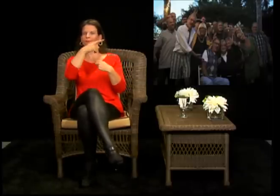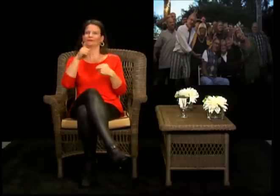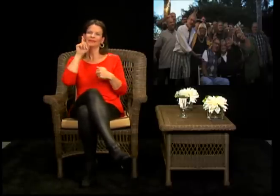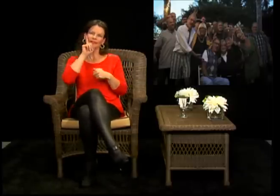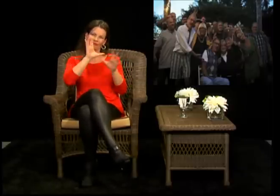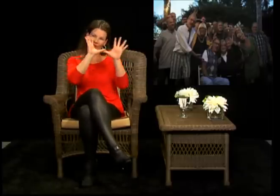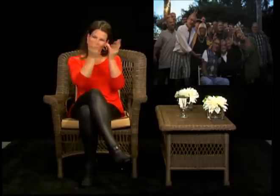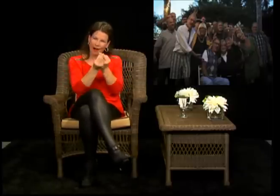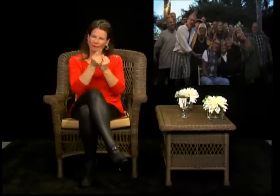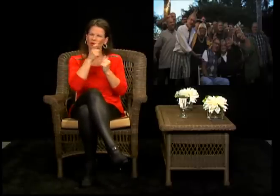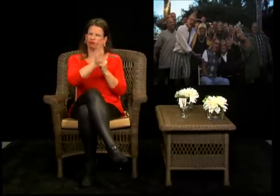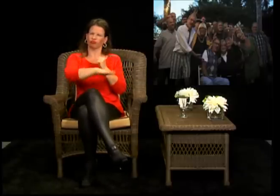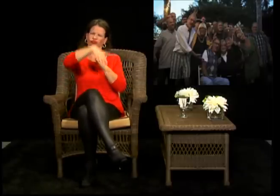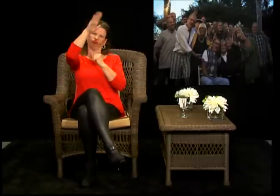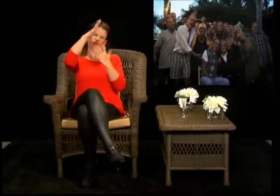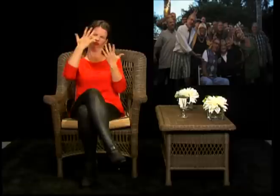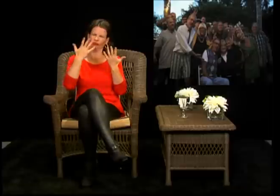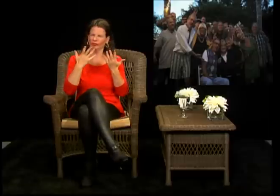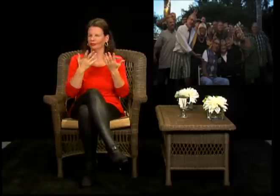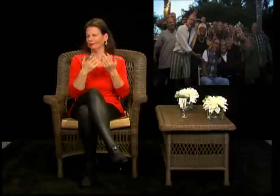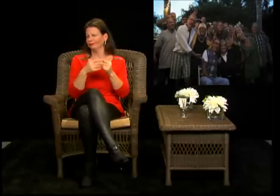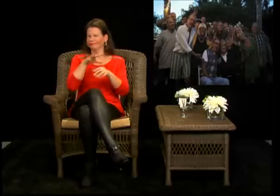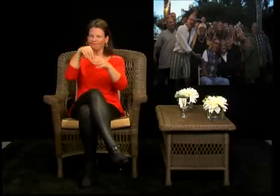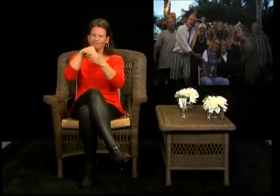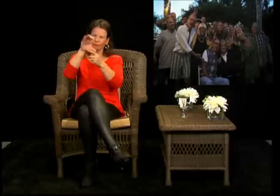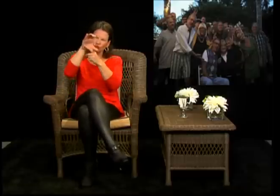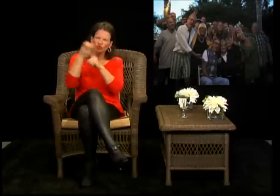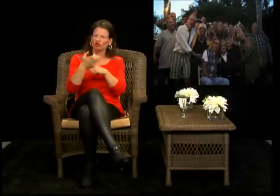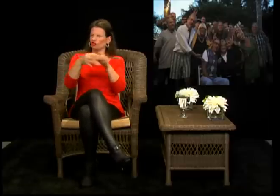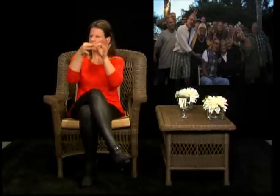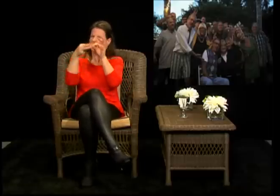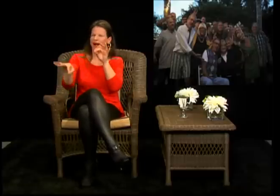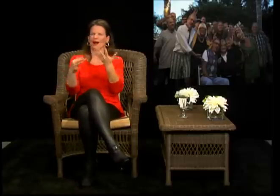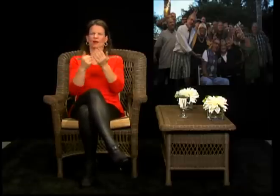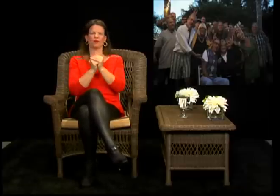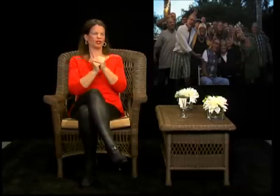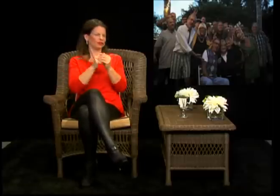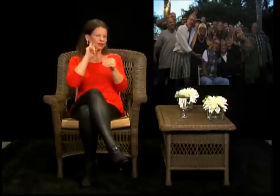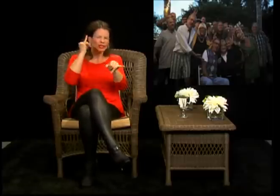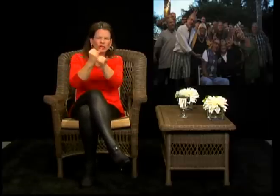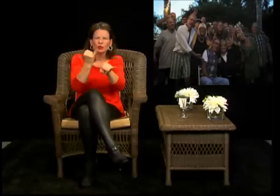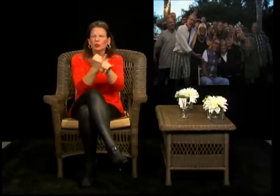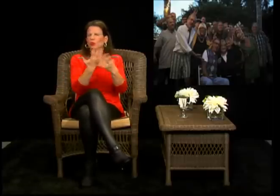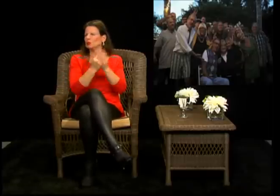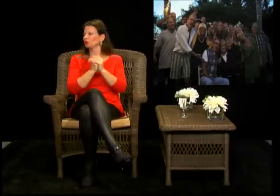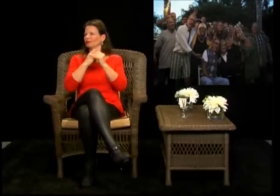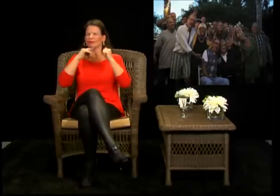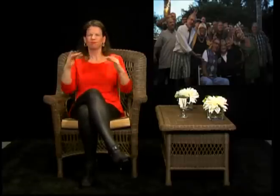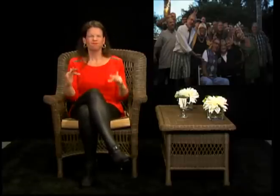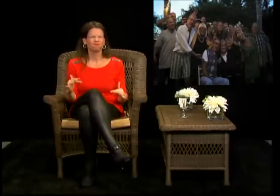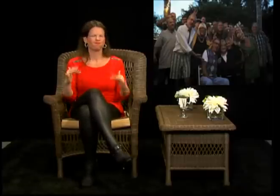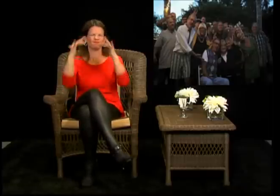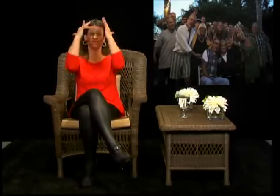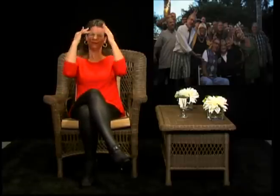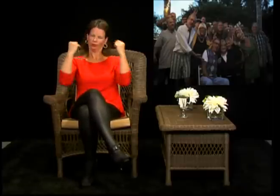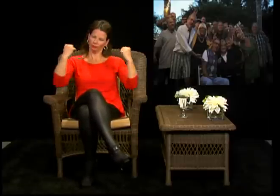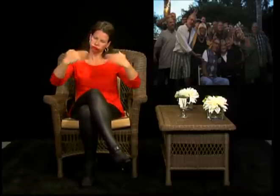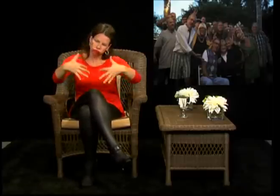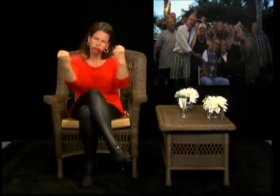so happened that they chose two deaf families. One of them is culturally deaf, they use sign language at home,